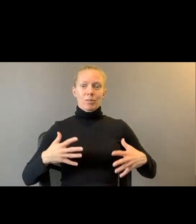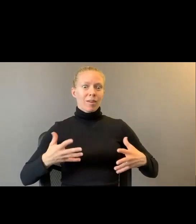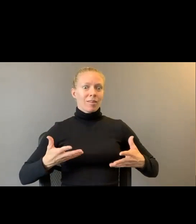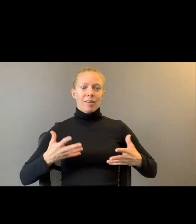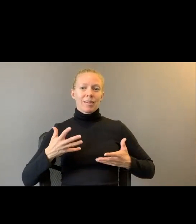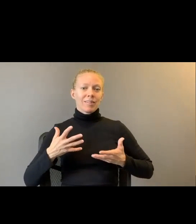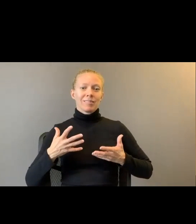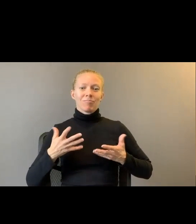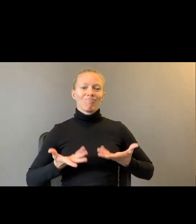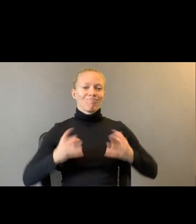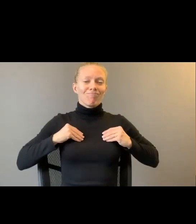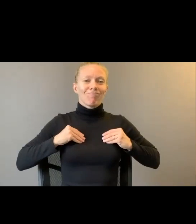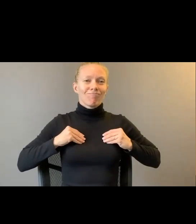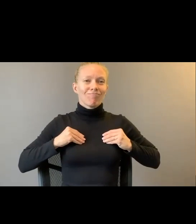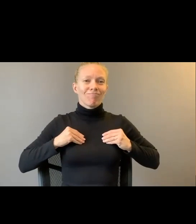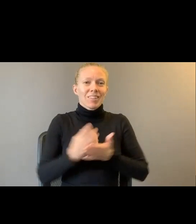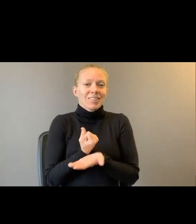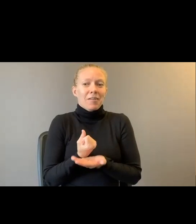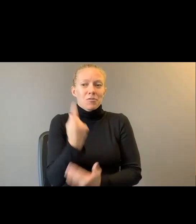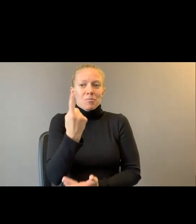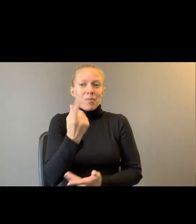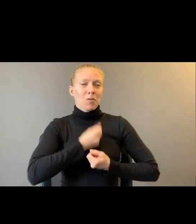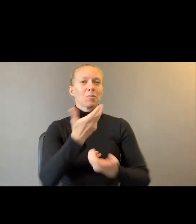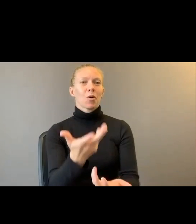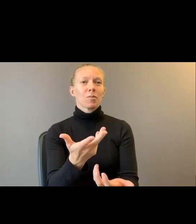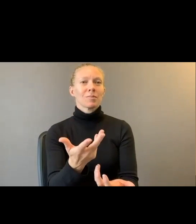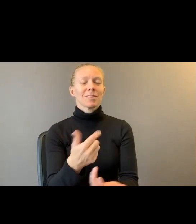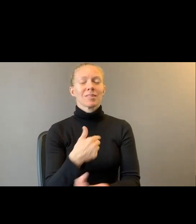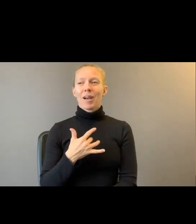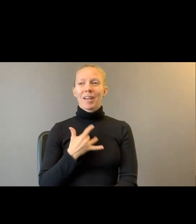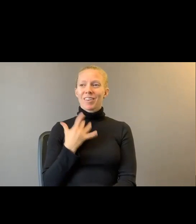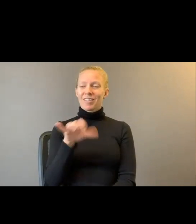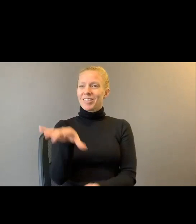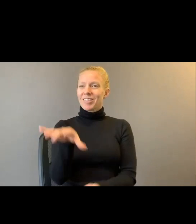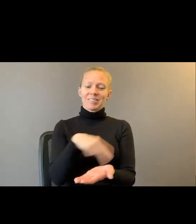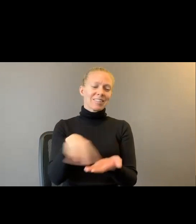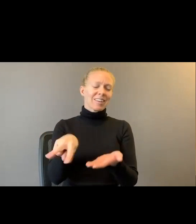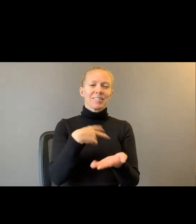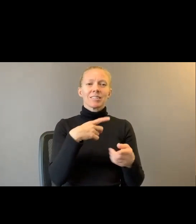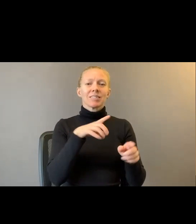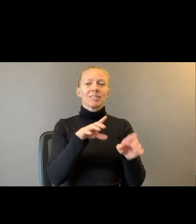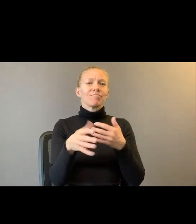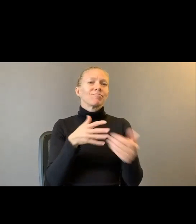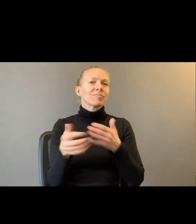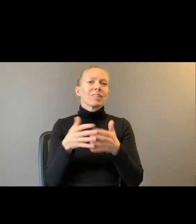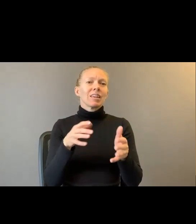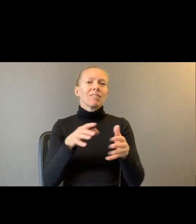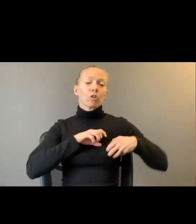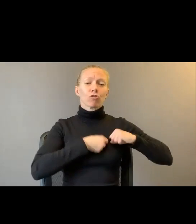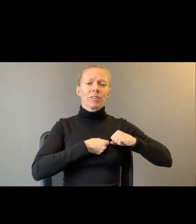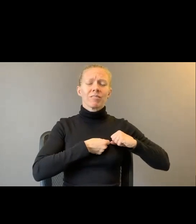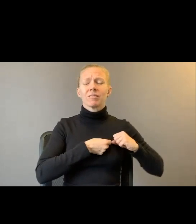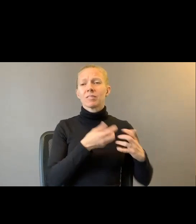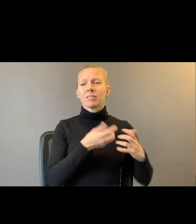but I feel, um, the dance of the body right now, even in grief. Um, holidays right now,